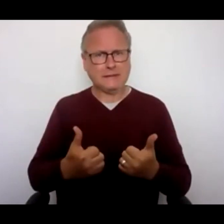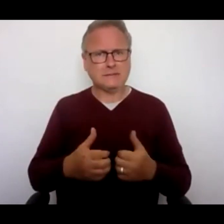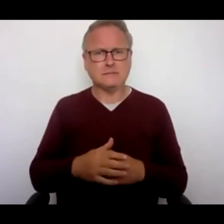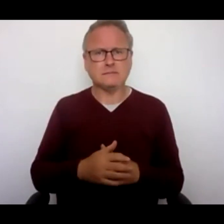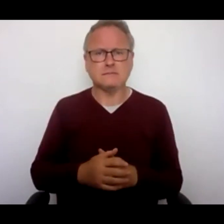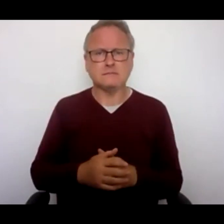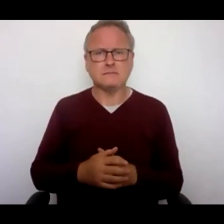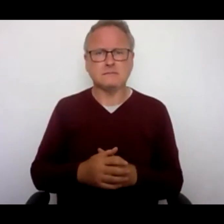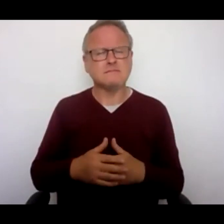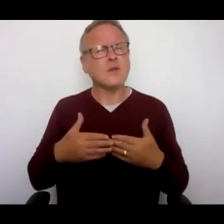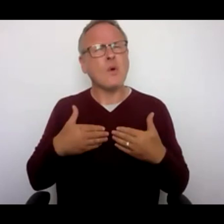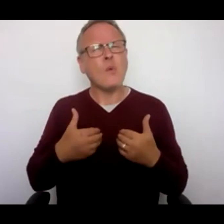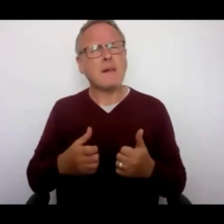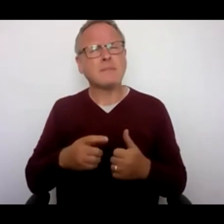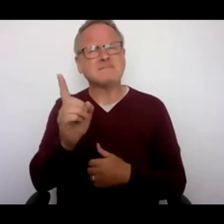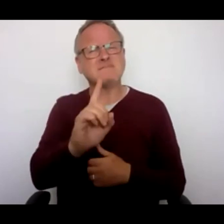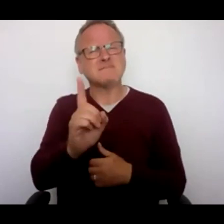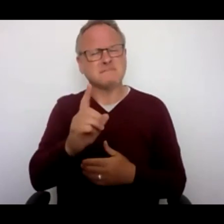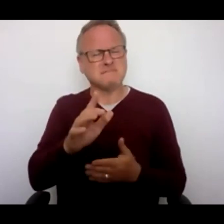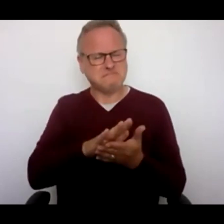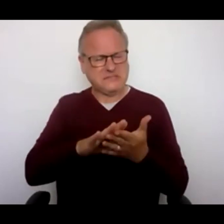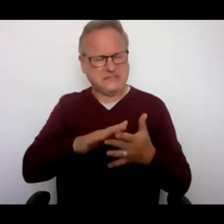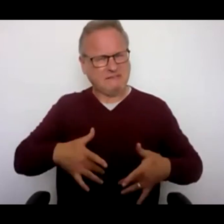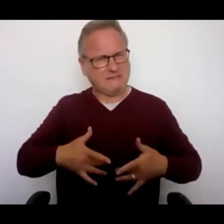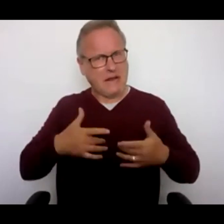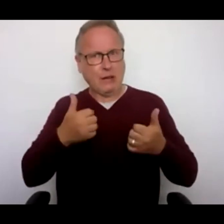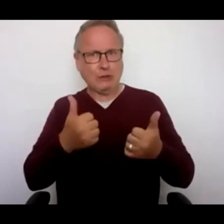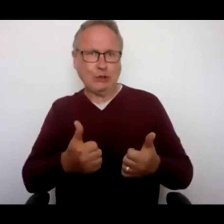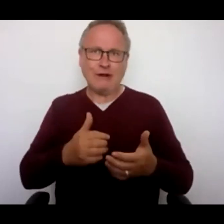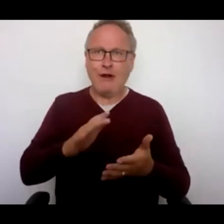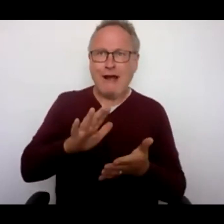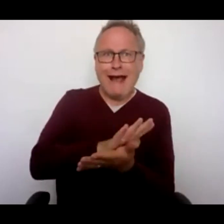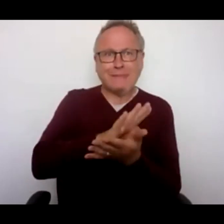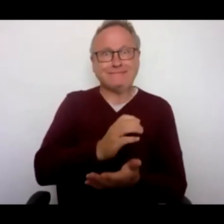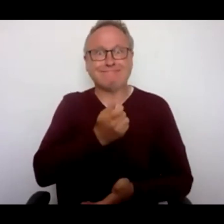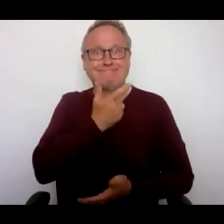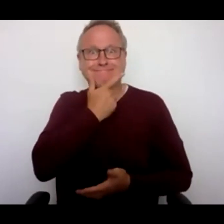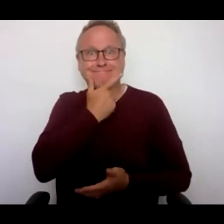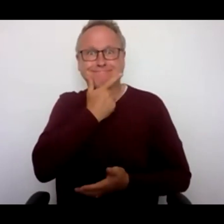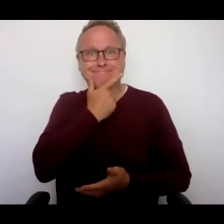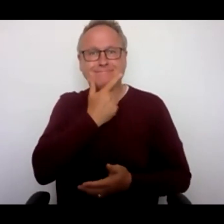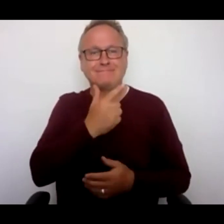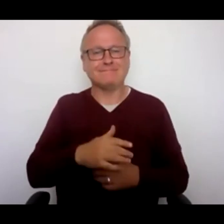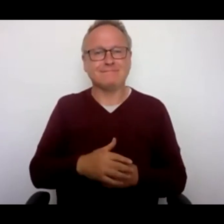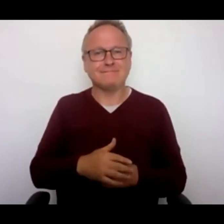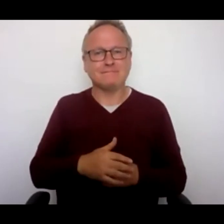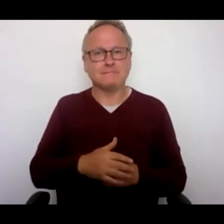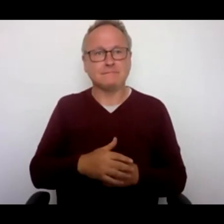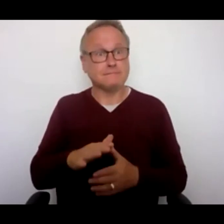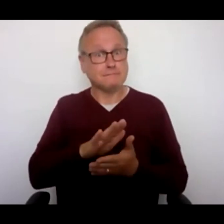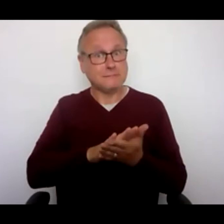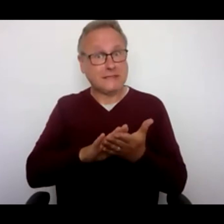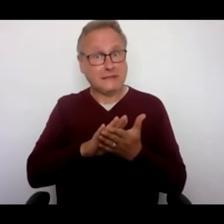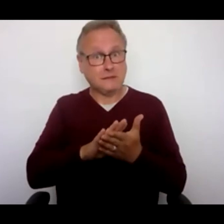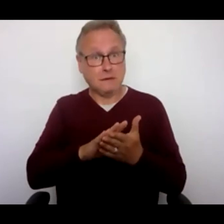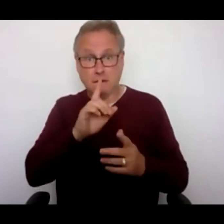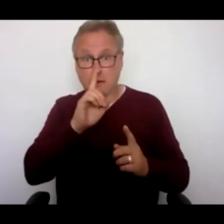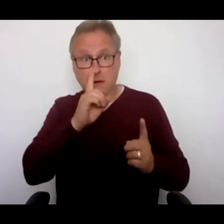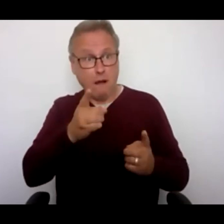Wellbeing is feeling good about yourself and being happy. Not being able to access community life